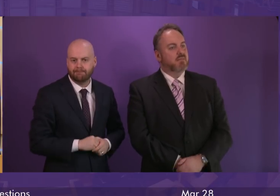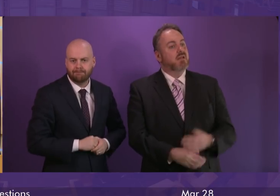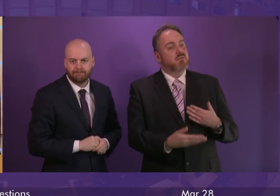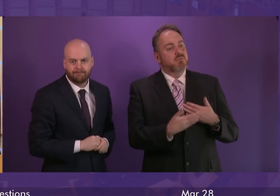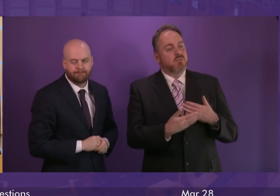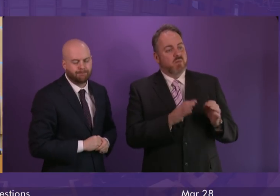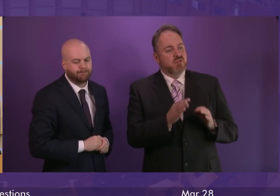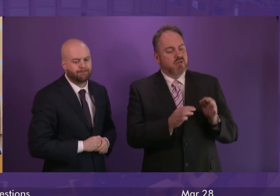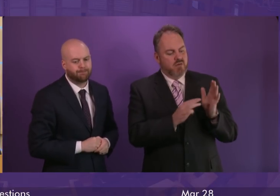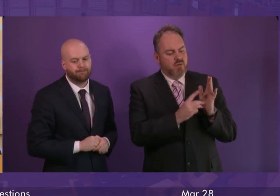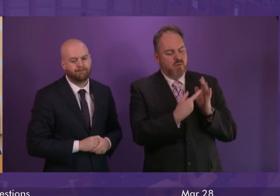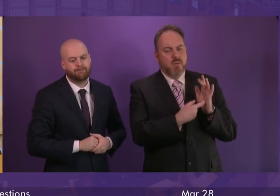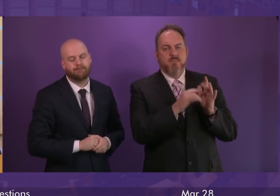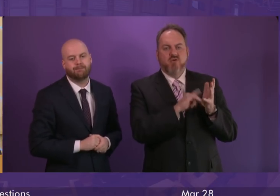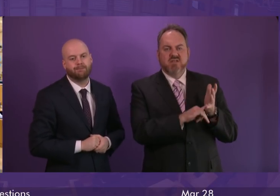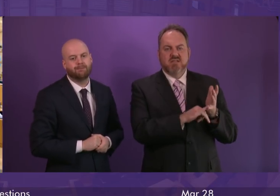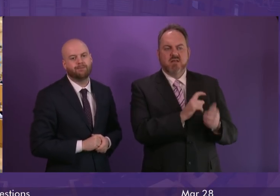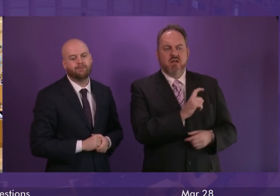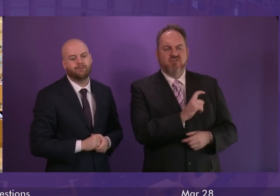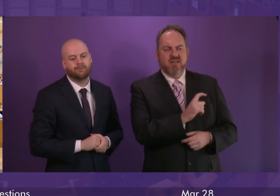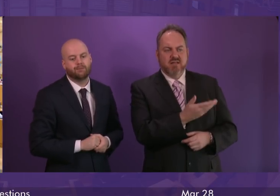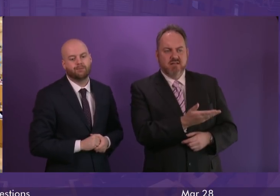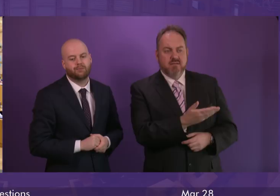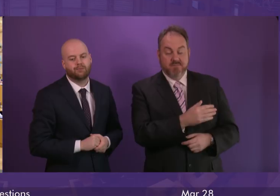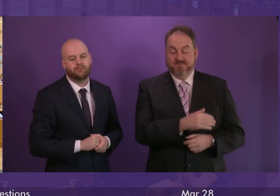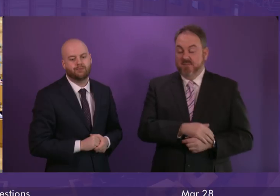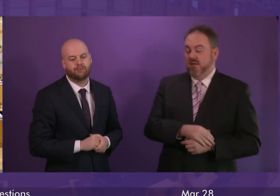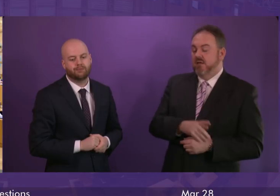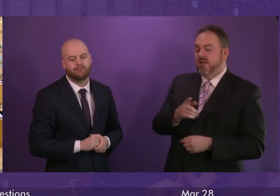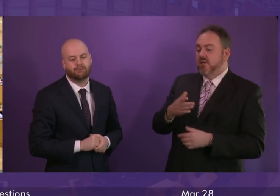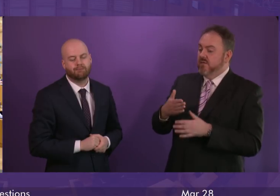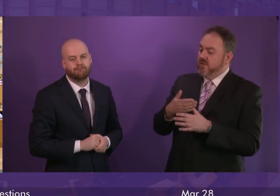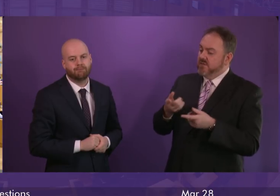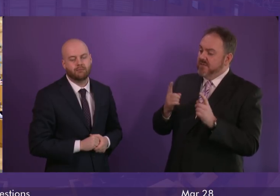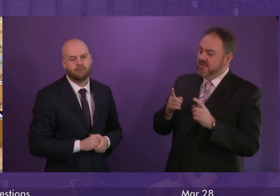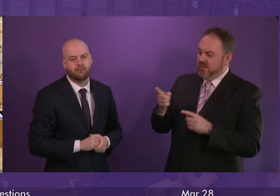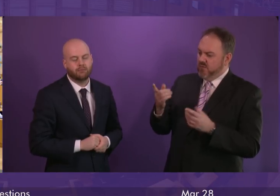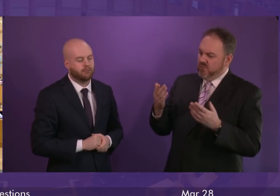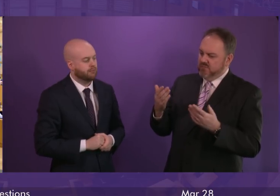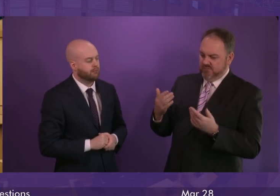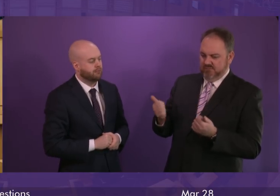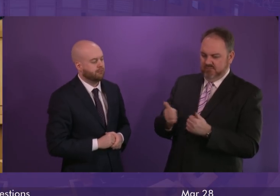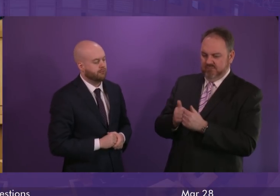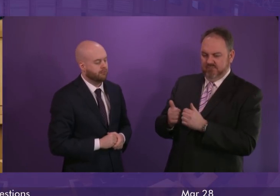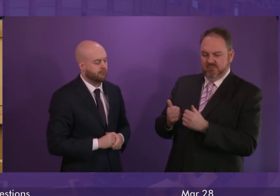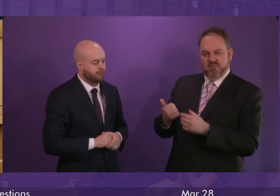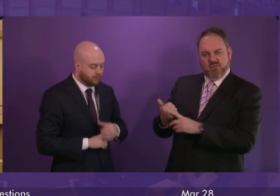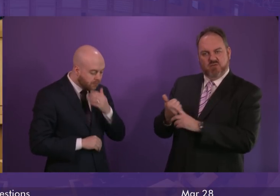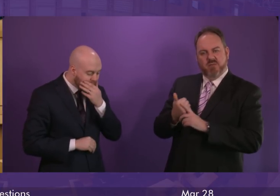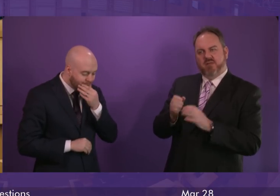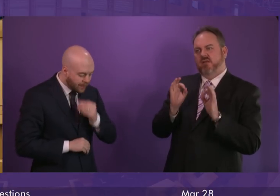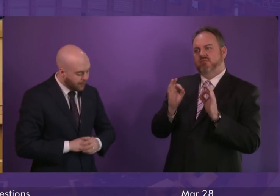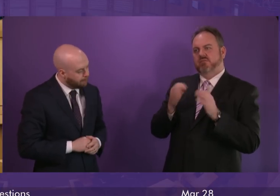supplementaries. The first from Maurice Corey. The First Minister joined me in welcoming the excellent announcement from the Prime Minister yesterday